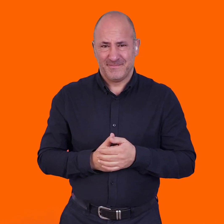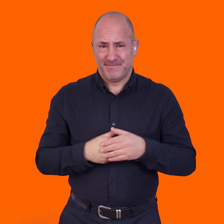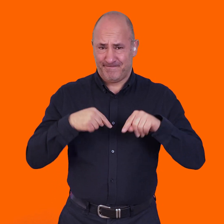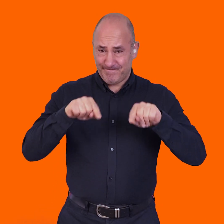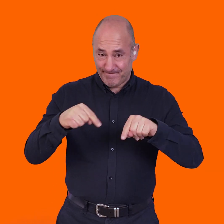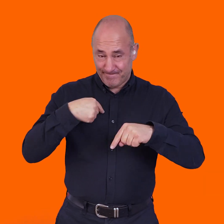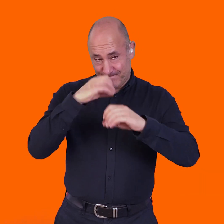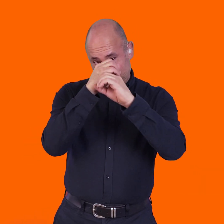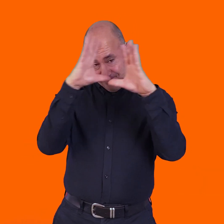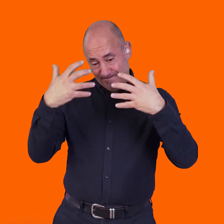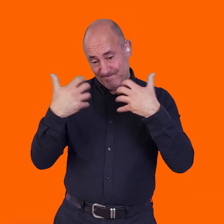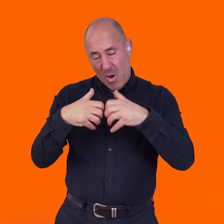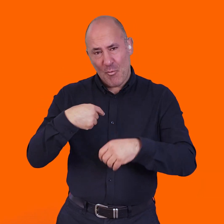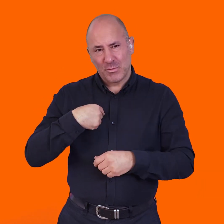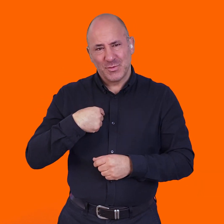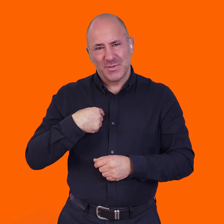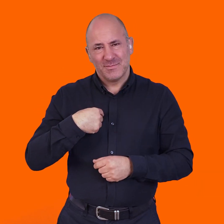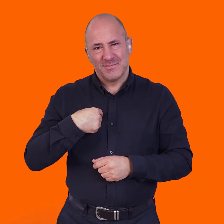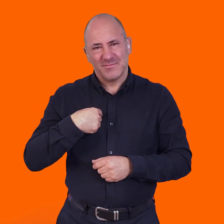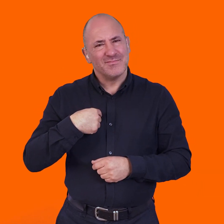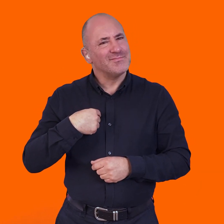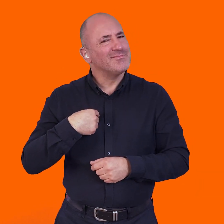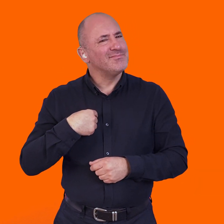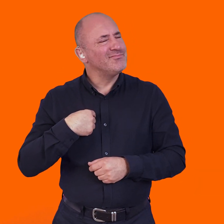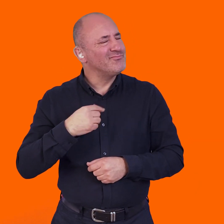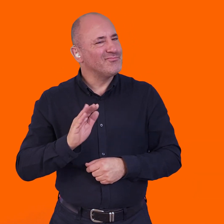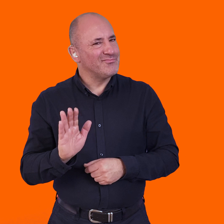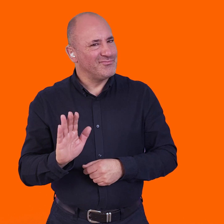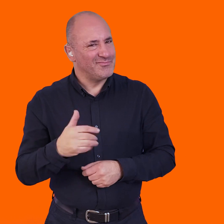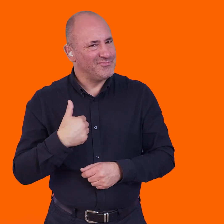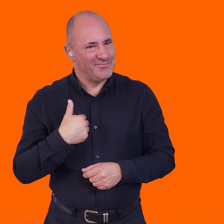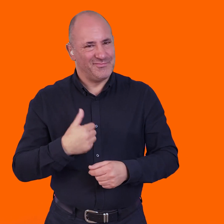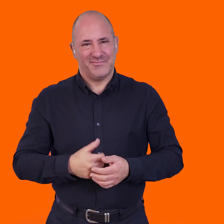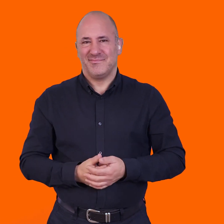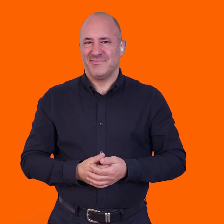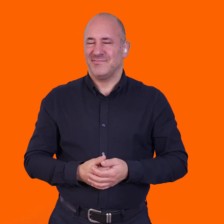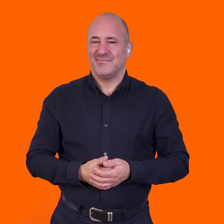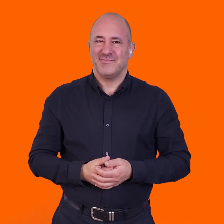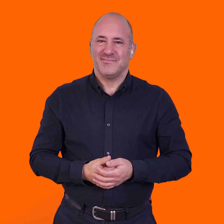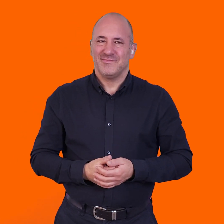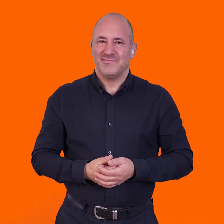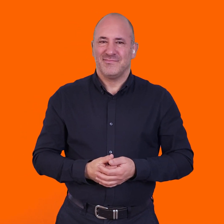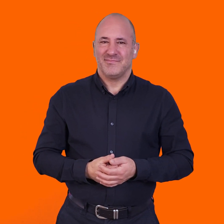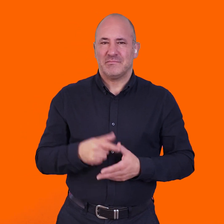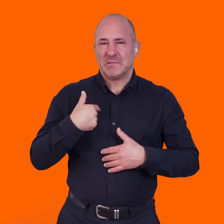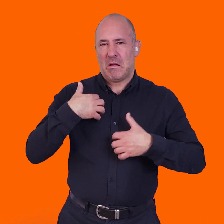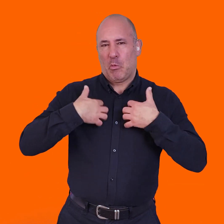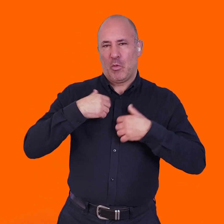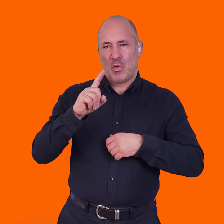unnatural versus the natural. And that's not the way I think about technology. So I'm really